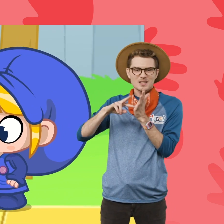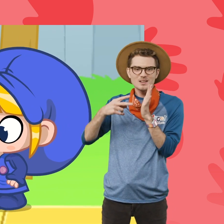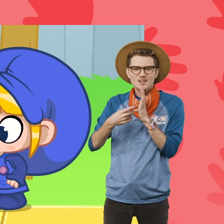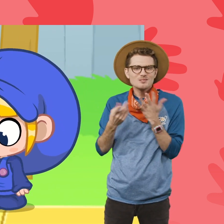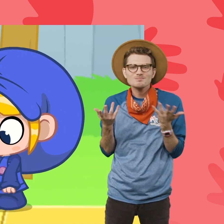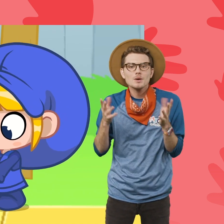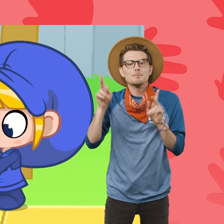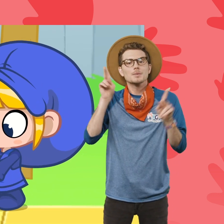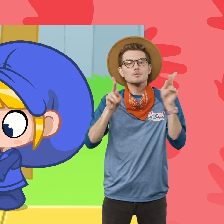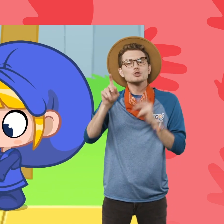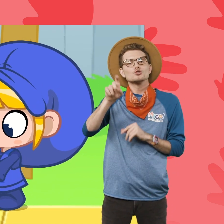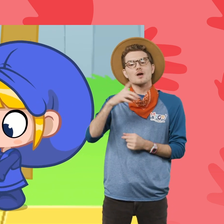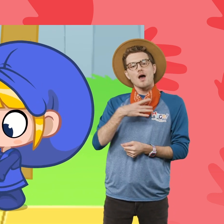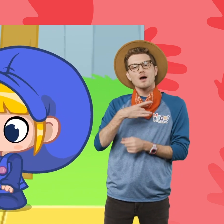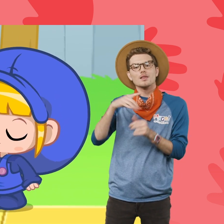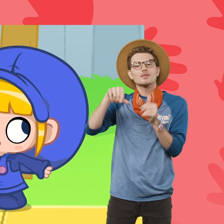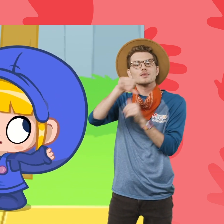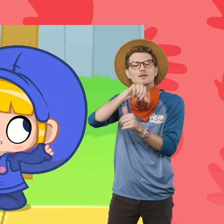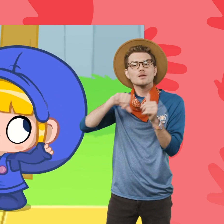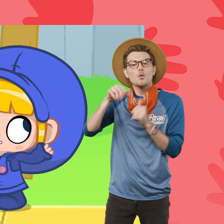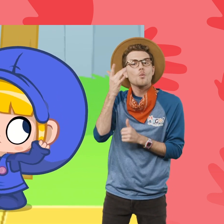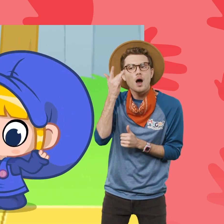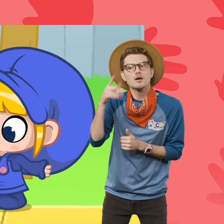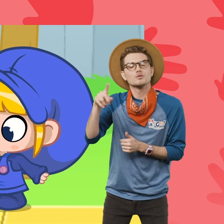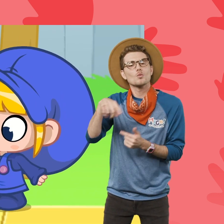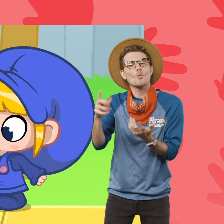other because they want to, not because you make them.